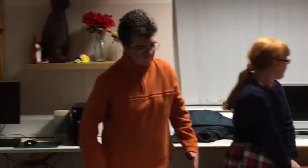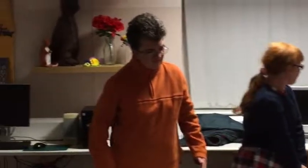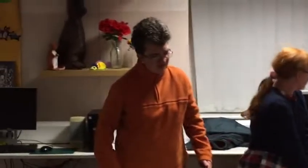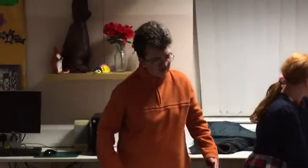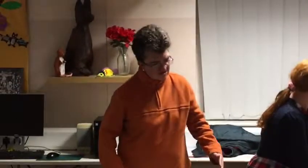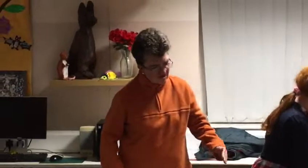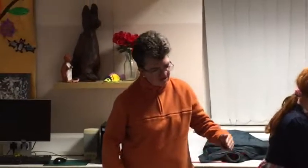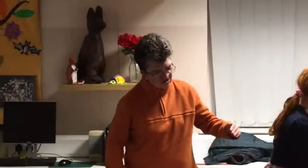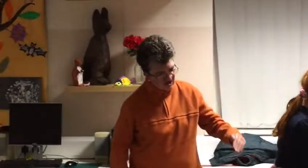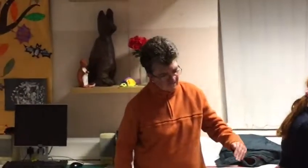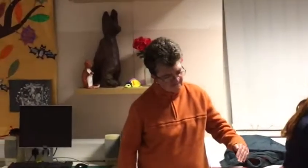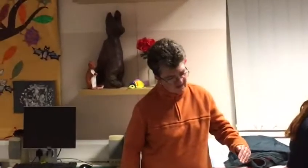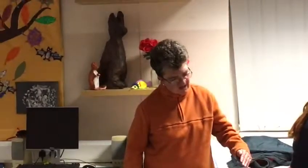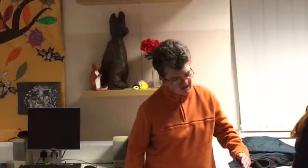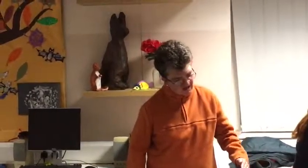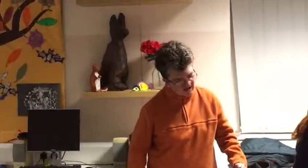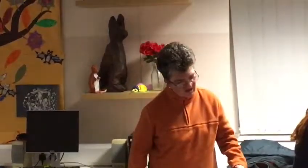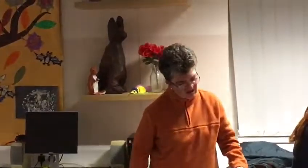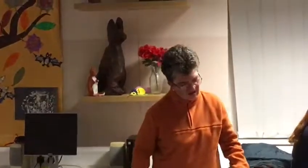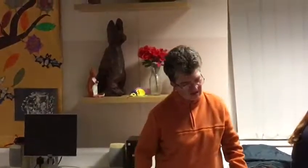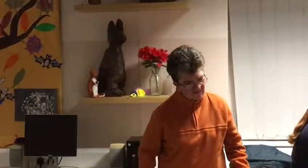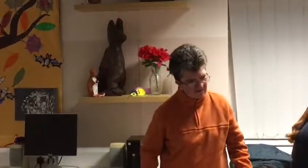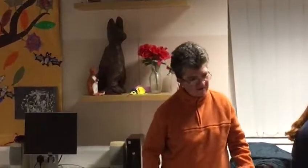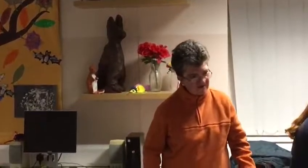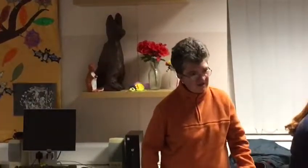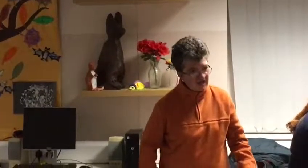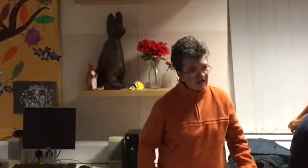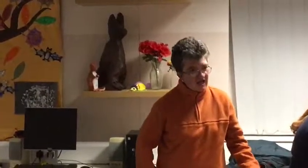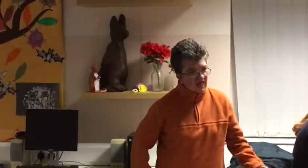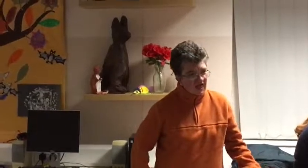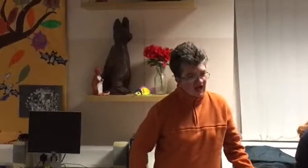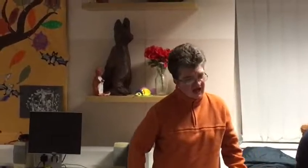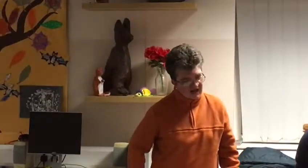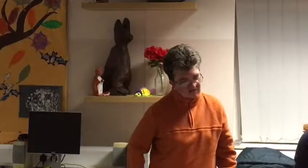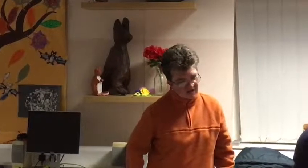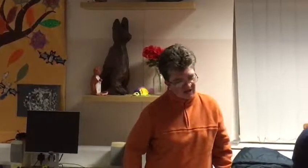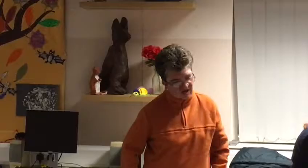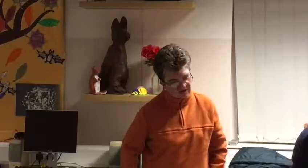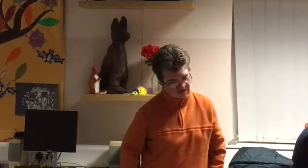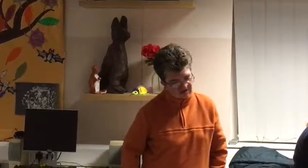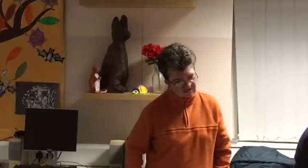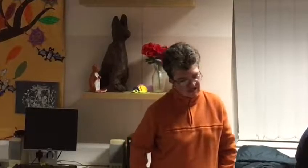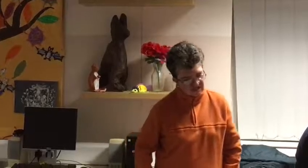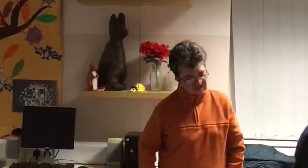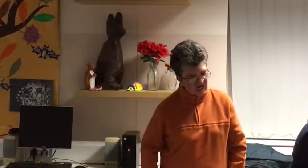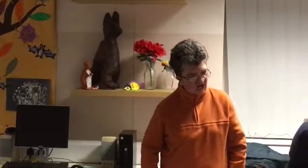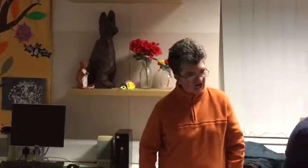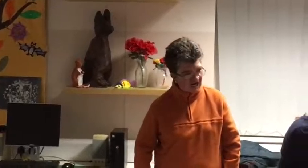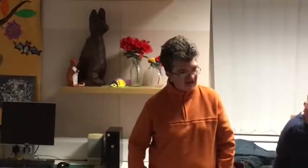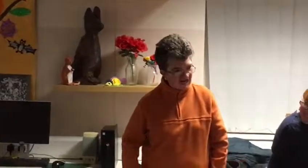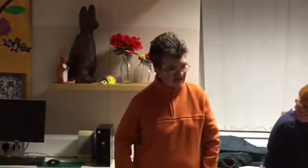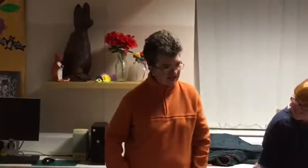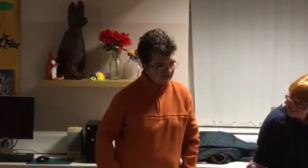Fish are jumping And the clock turns his heart